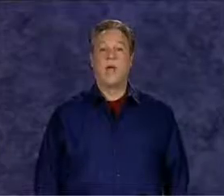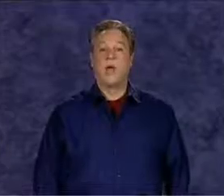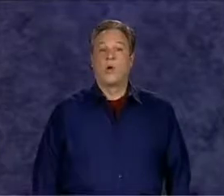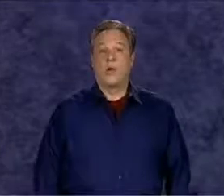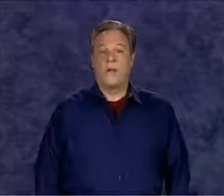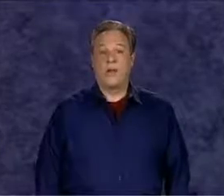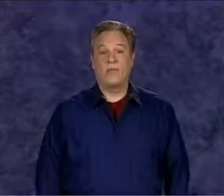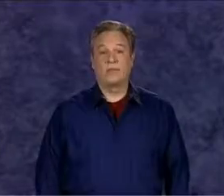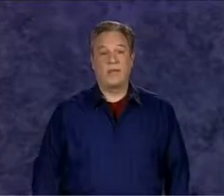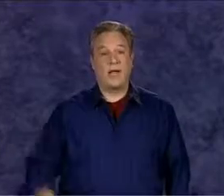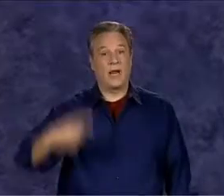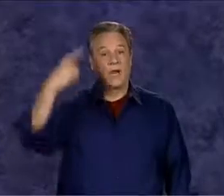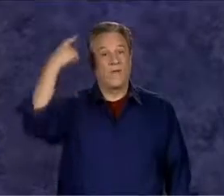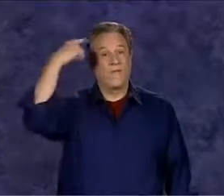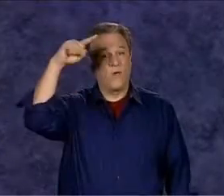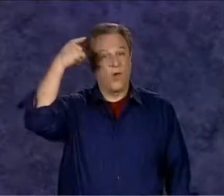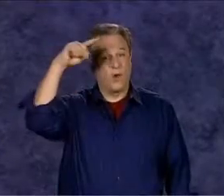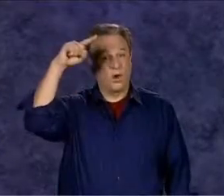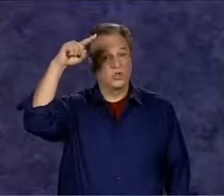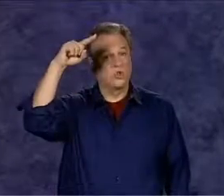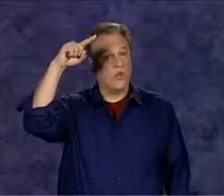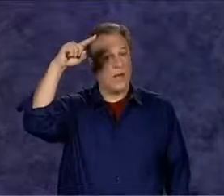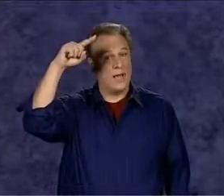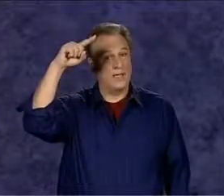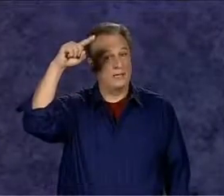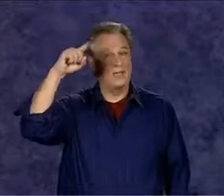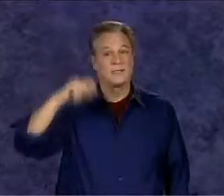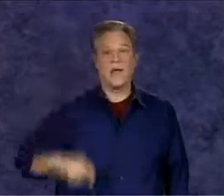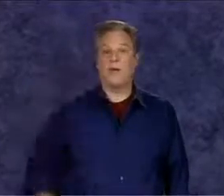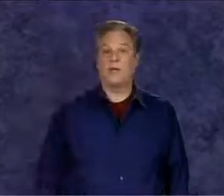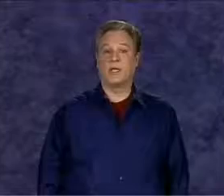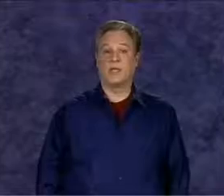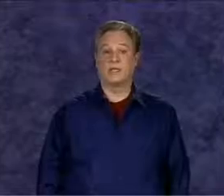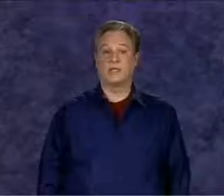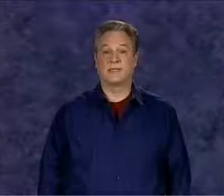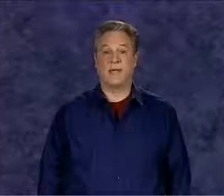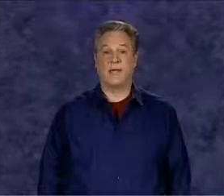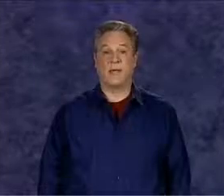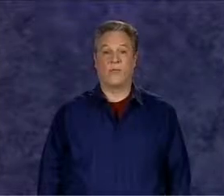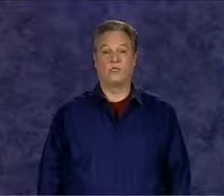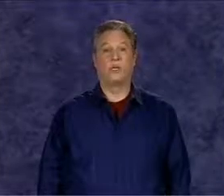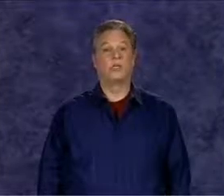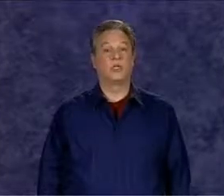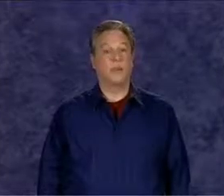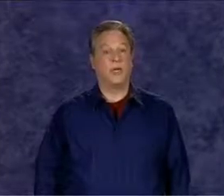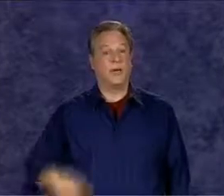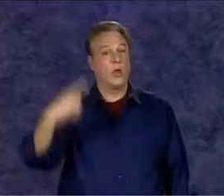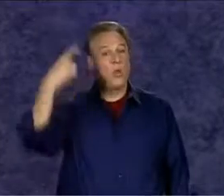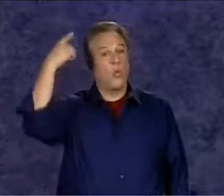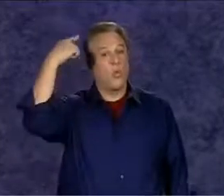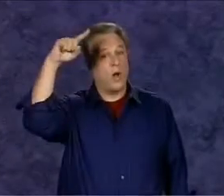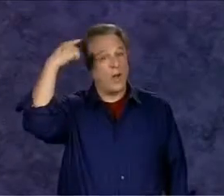repeating the sign for twice is commonly used in sign language to mean why